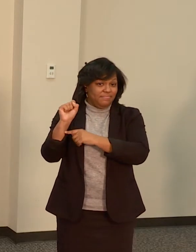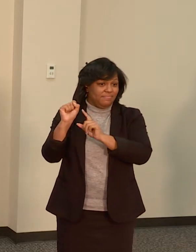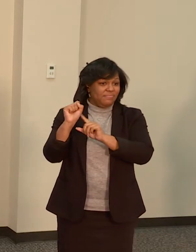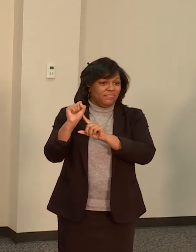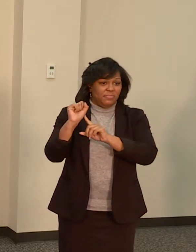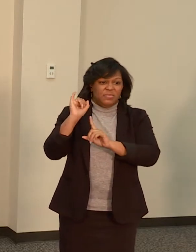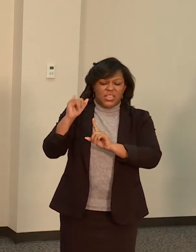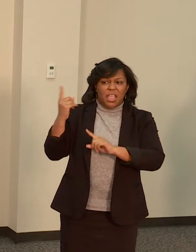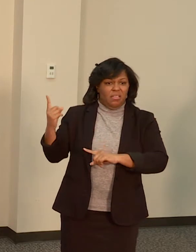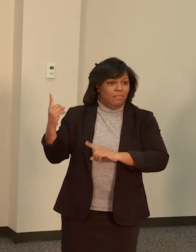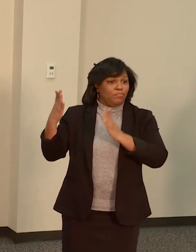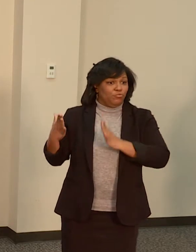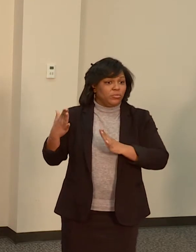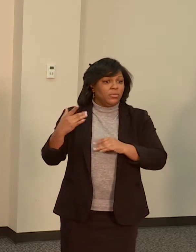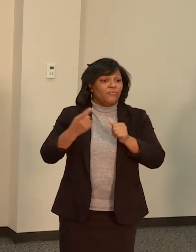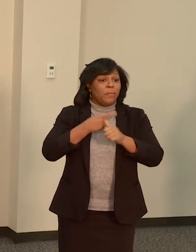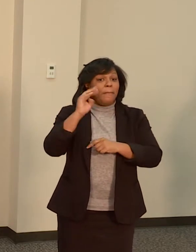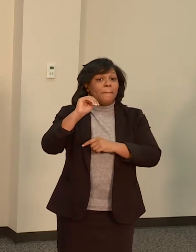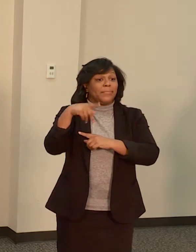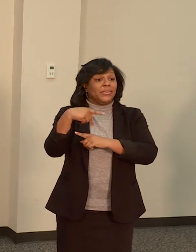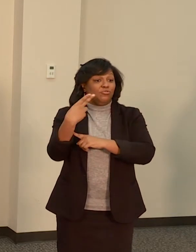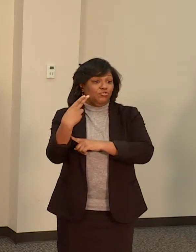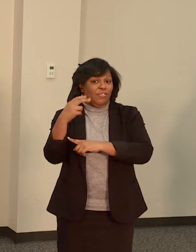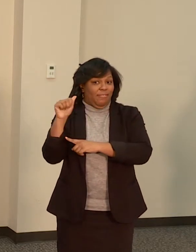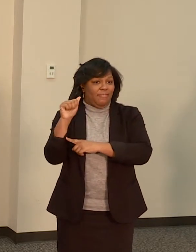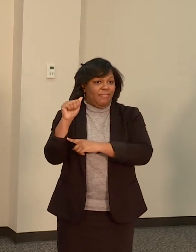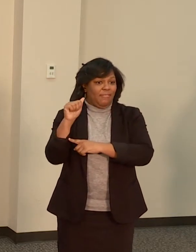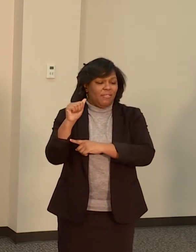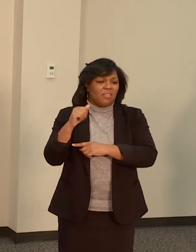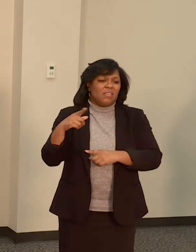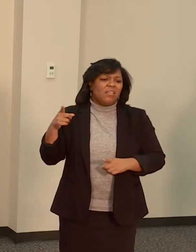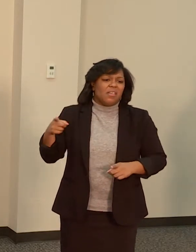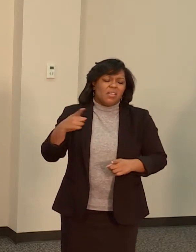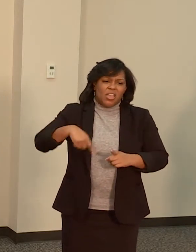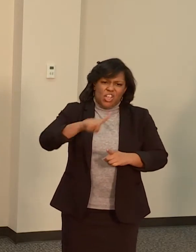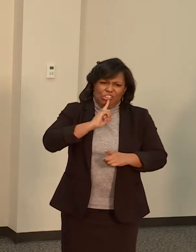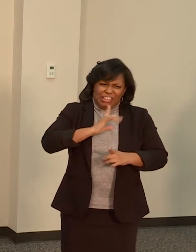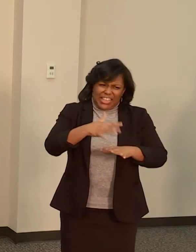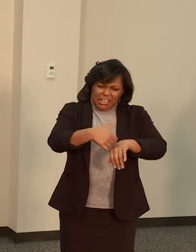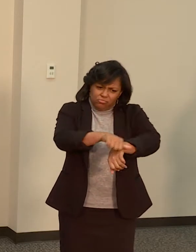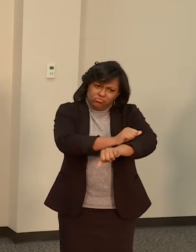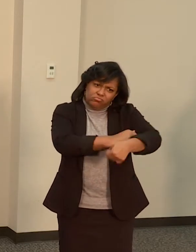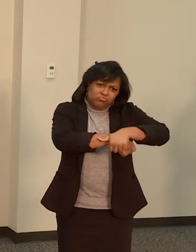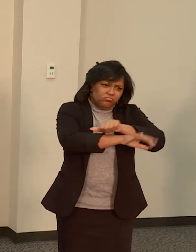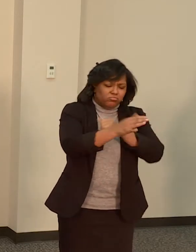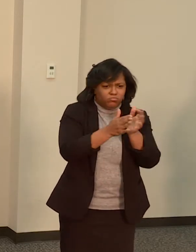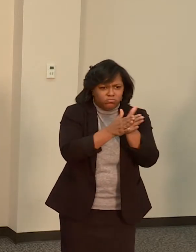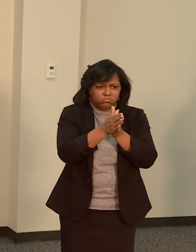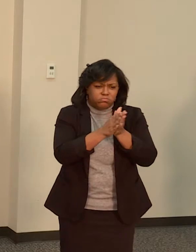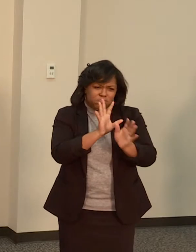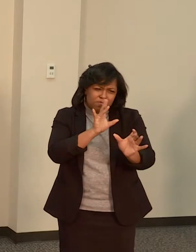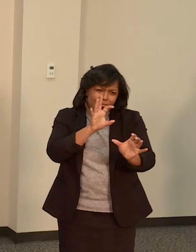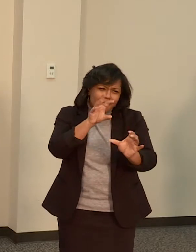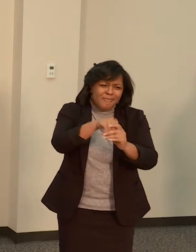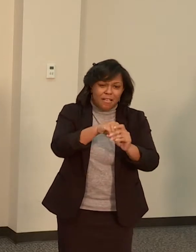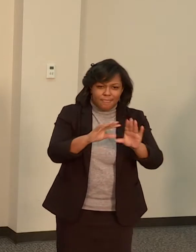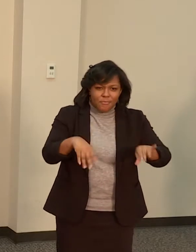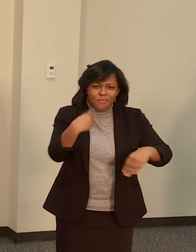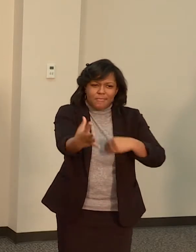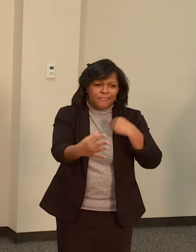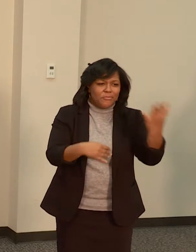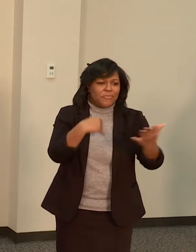and really delivering results for our families in this time of crisis. And again, we've now provided housing for 2